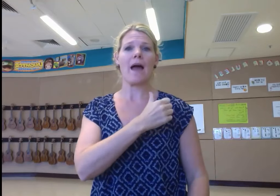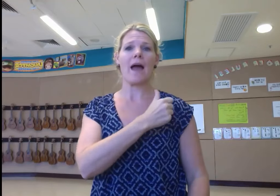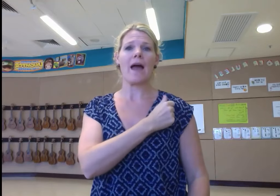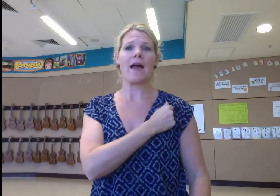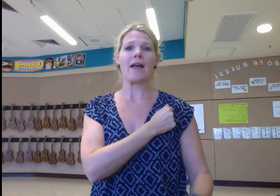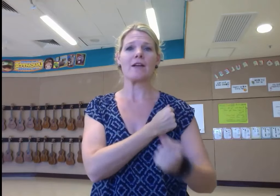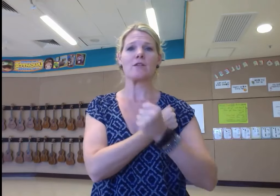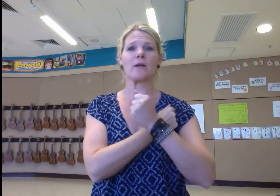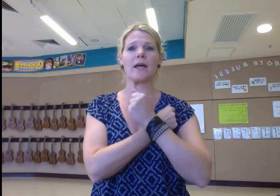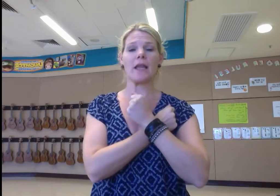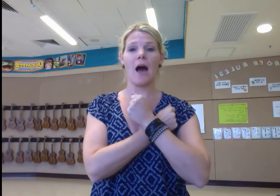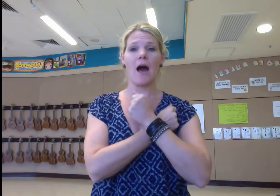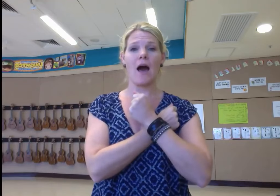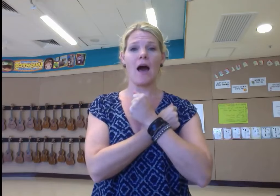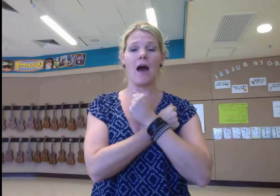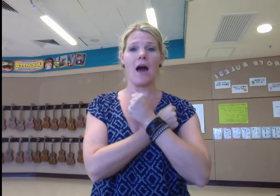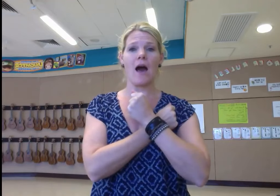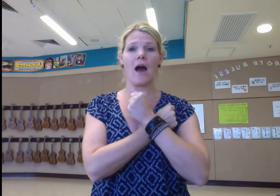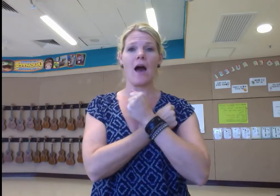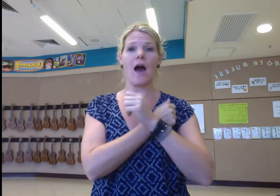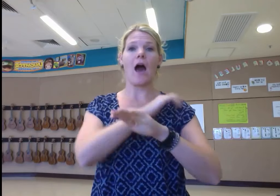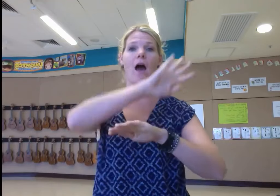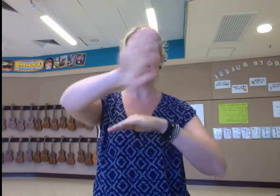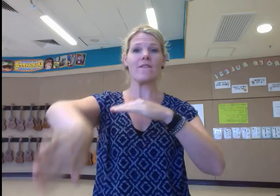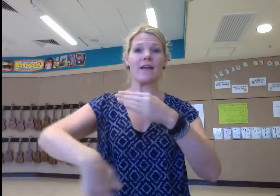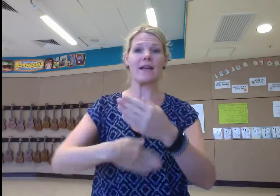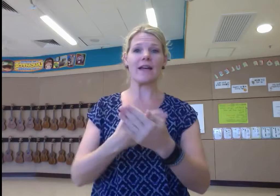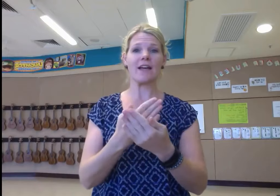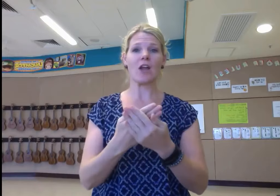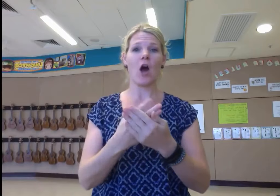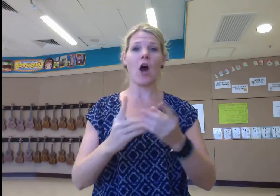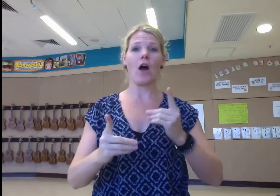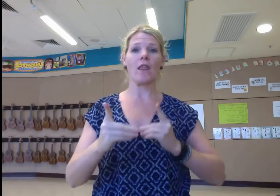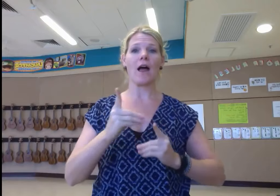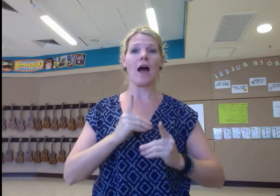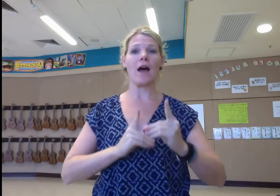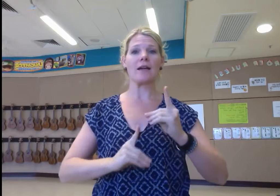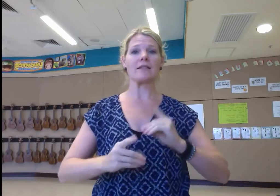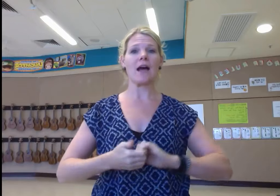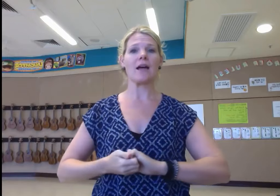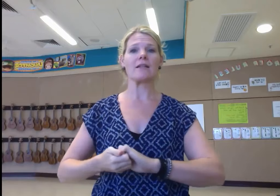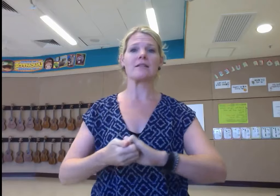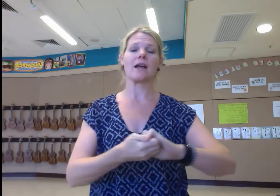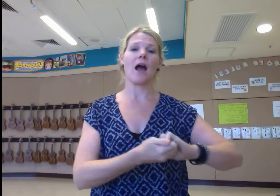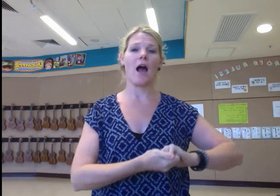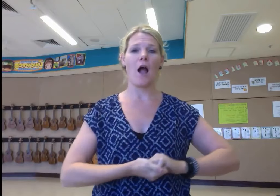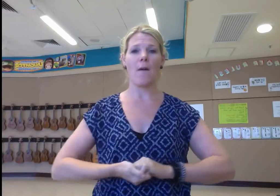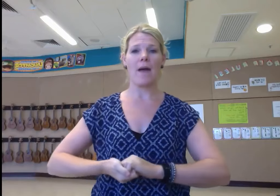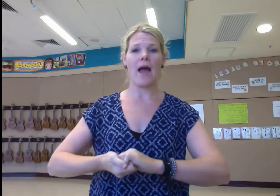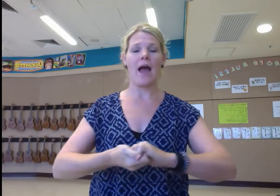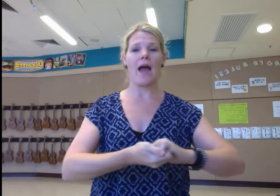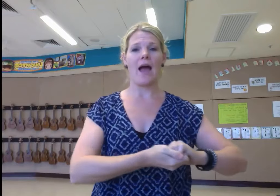patron love in all thy sons command.